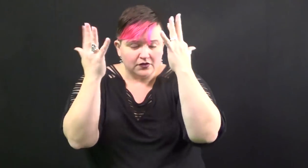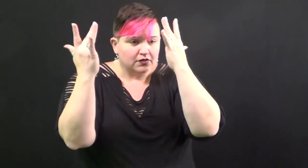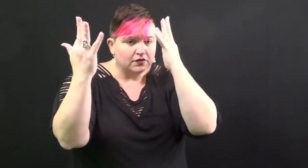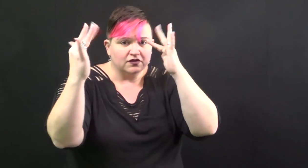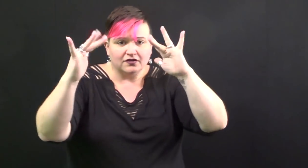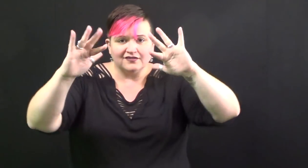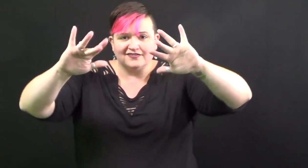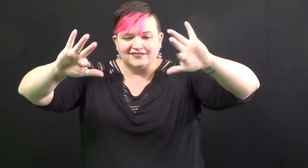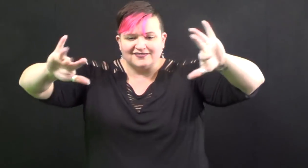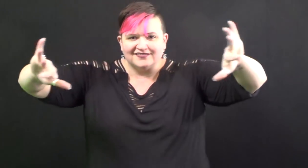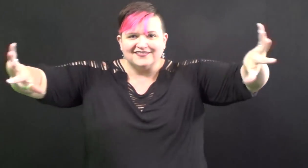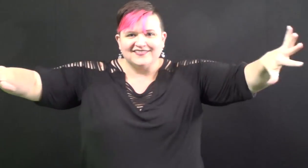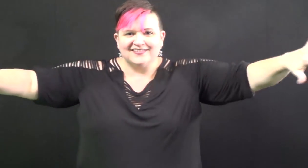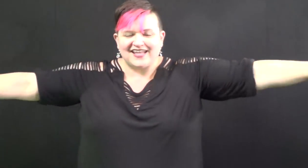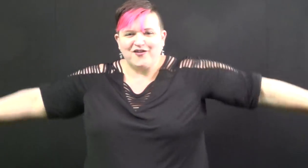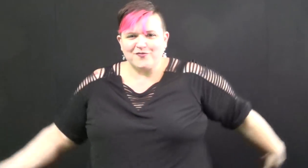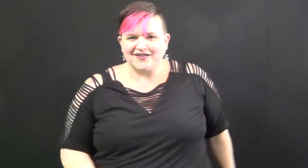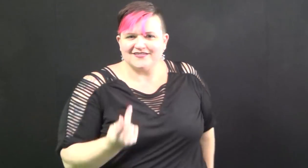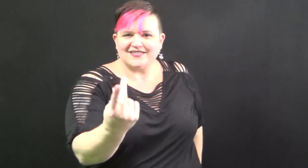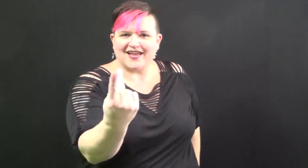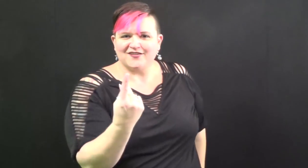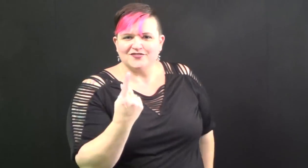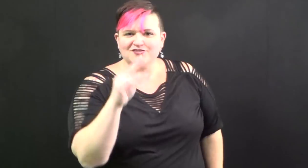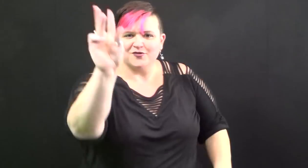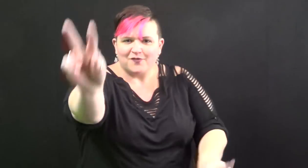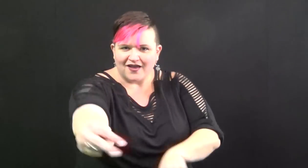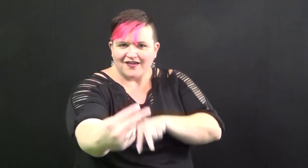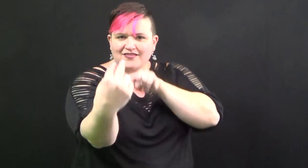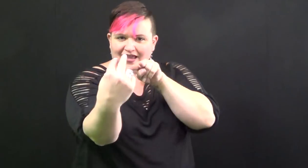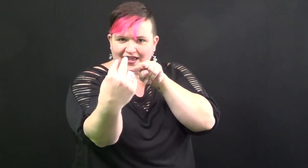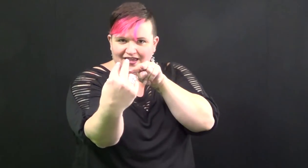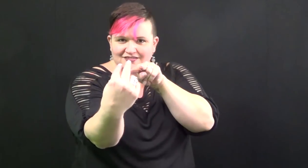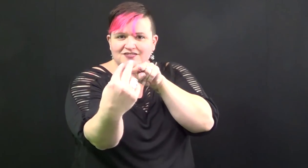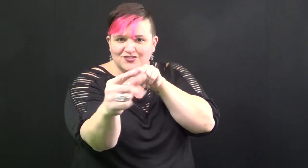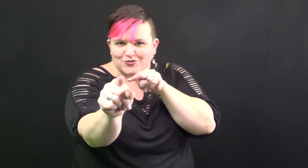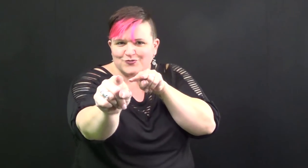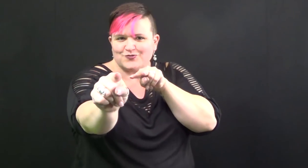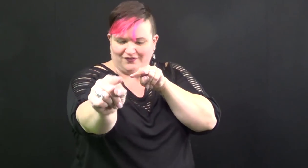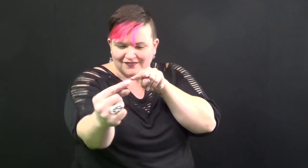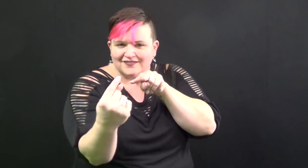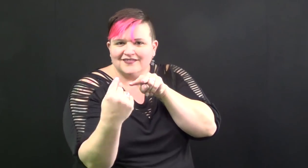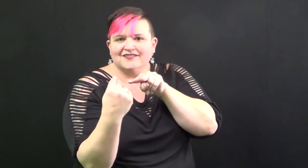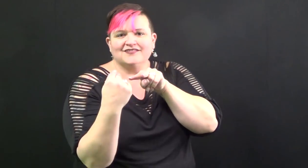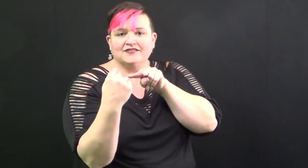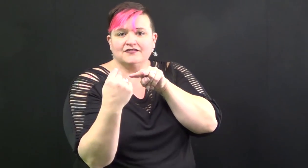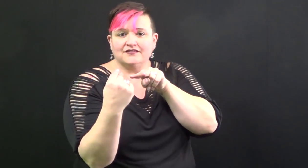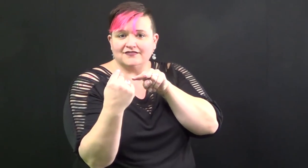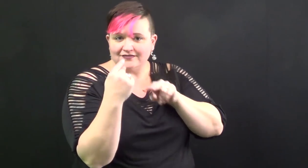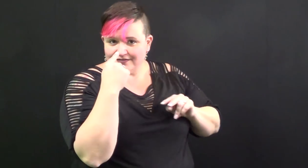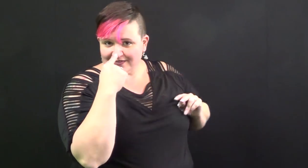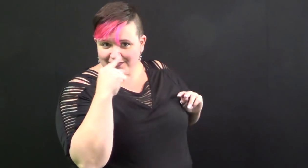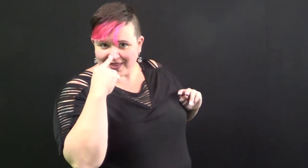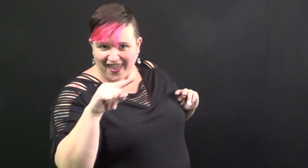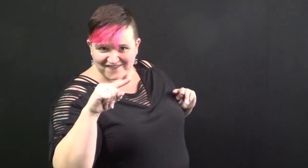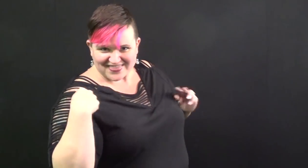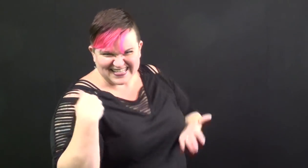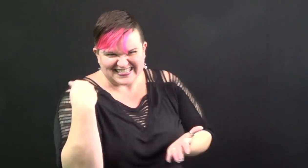now we're down to the last two. May I have this